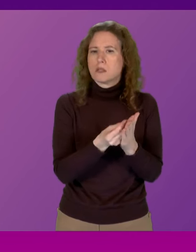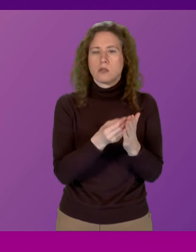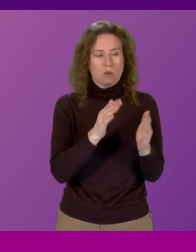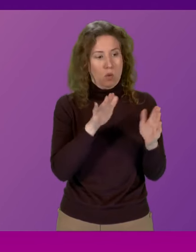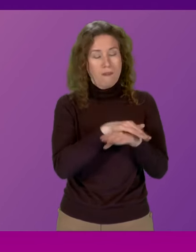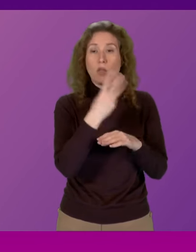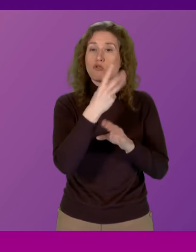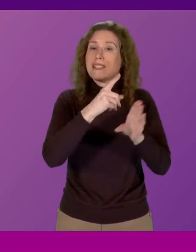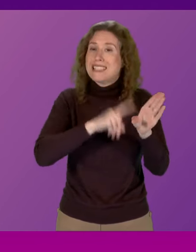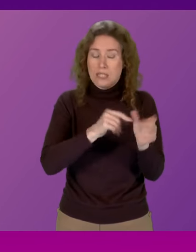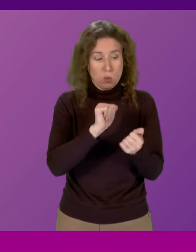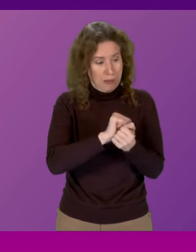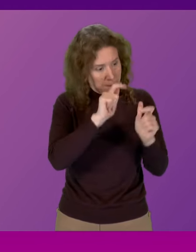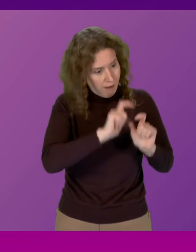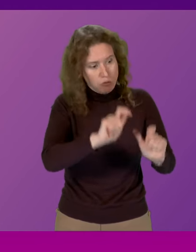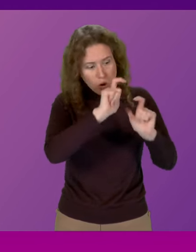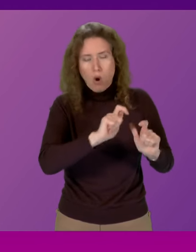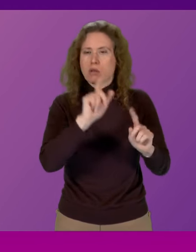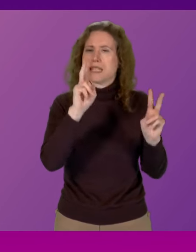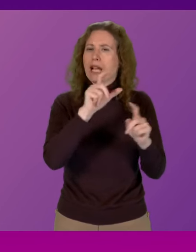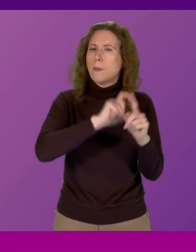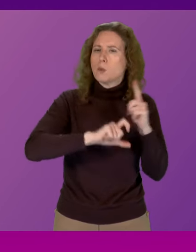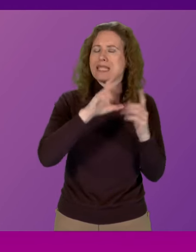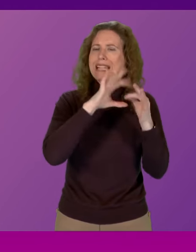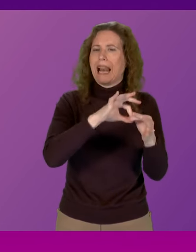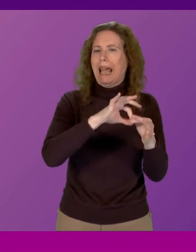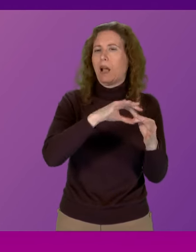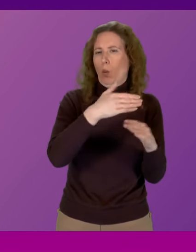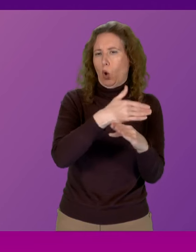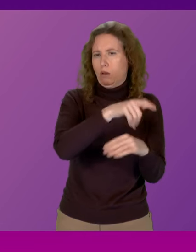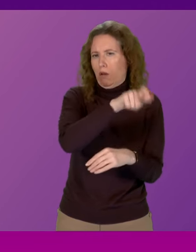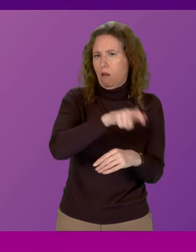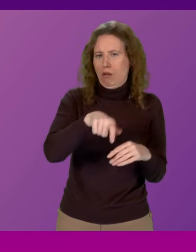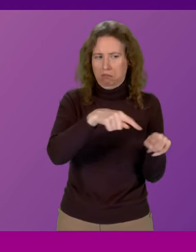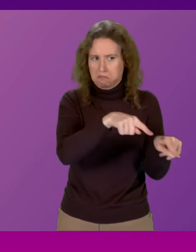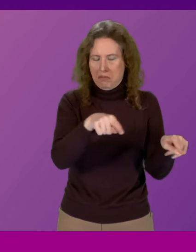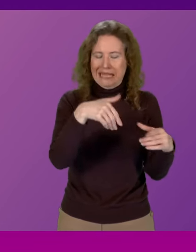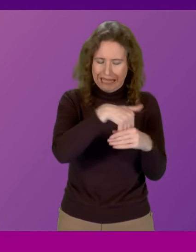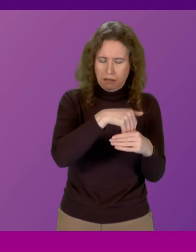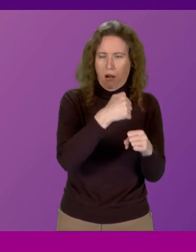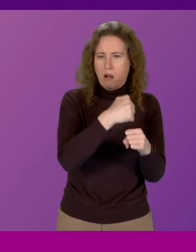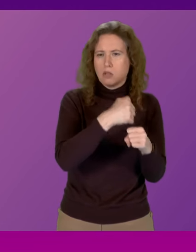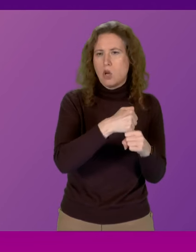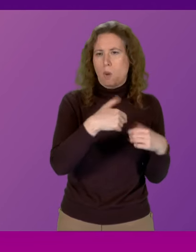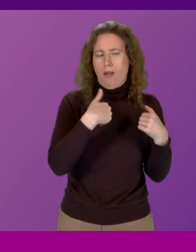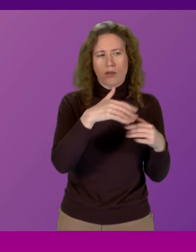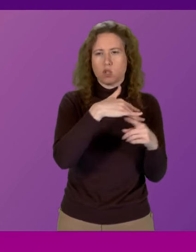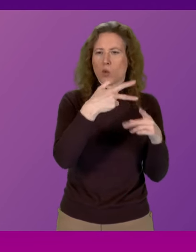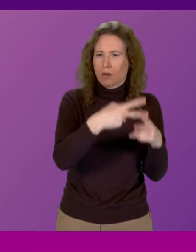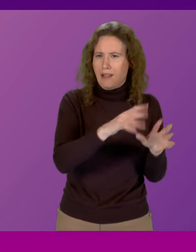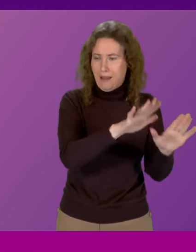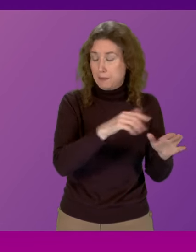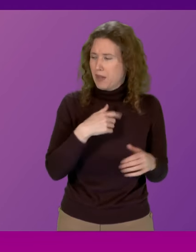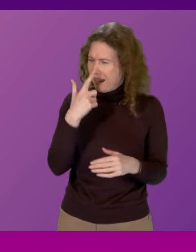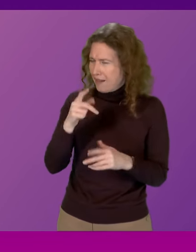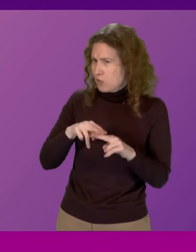three years to help preserve the existing Community-Link Worker Programme within Glasgow City Health and Social Care Partnership Can the First Minister